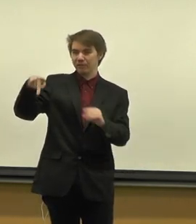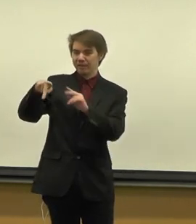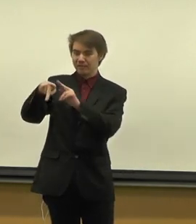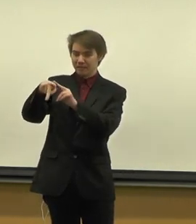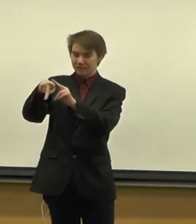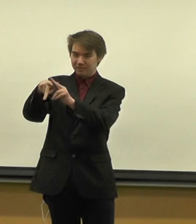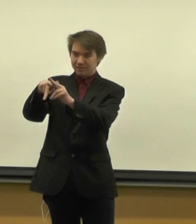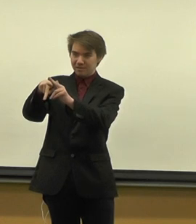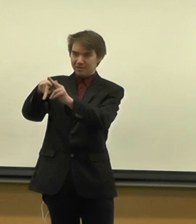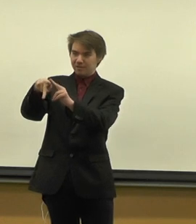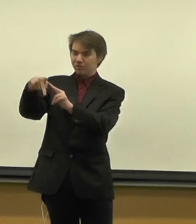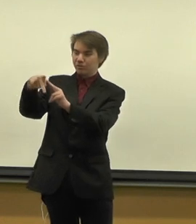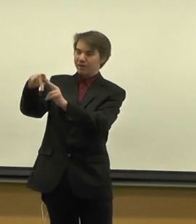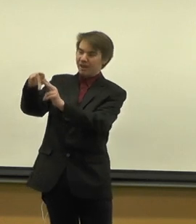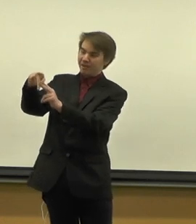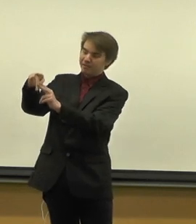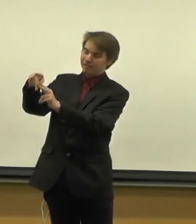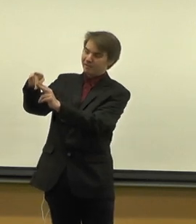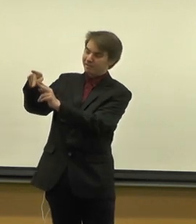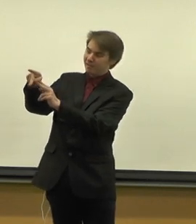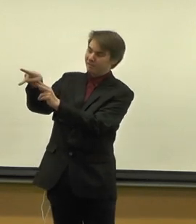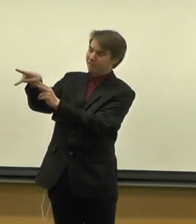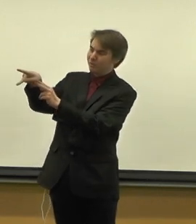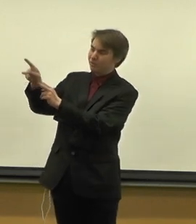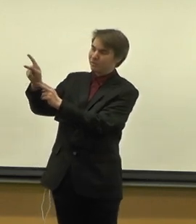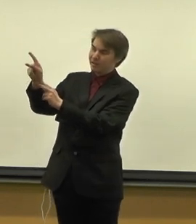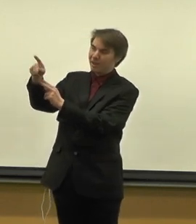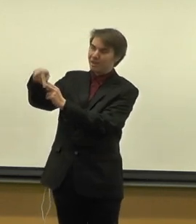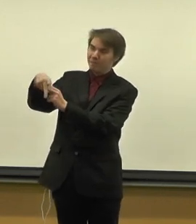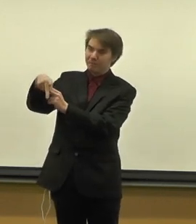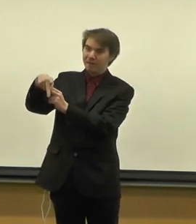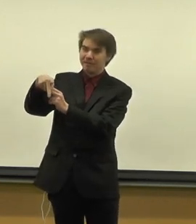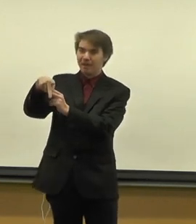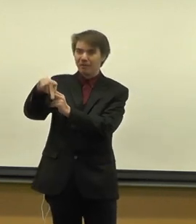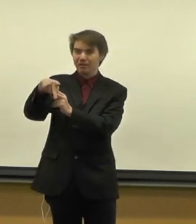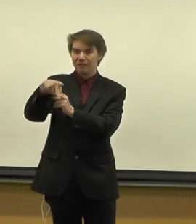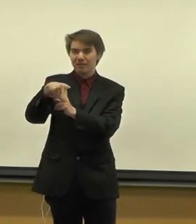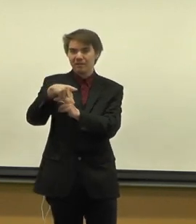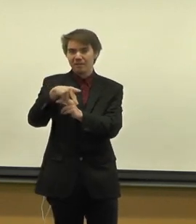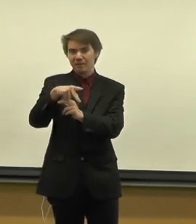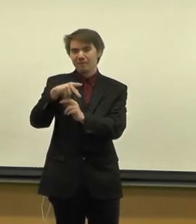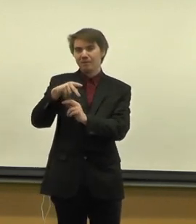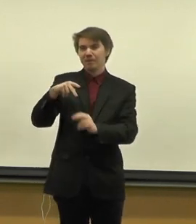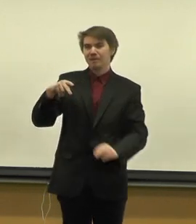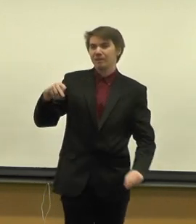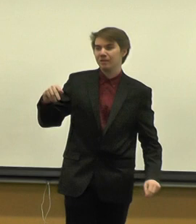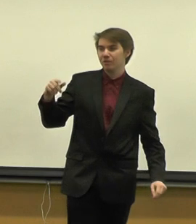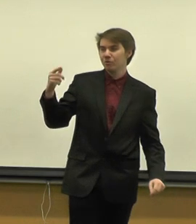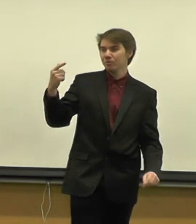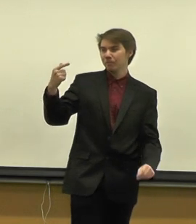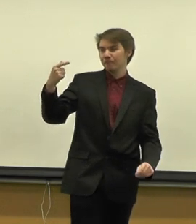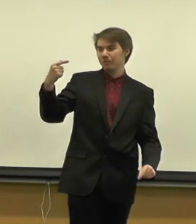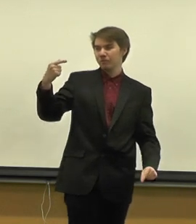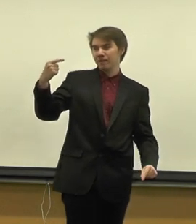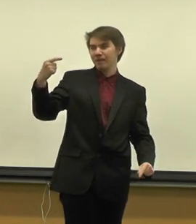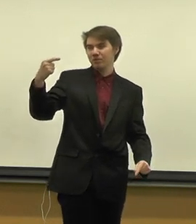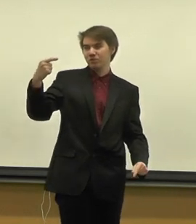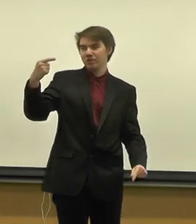like this. Straight ends like this. So it's just a K but bent down. Q, so you take a G